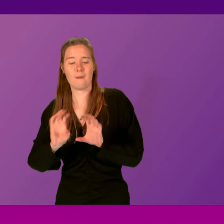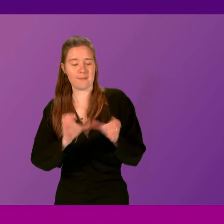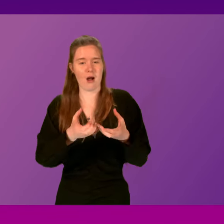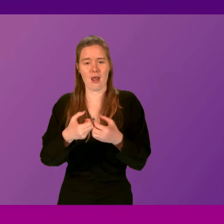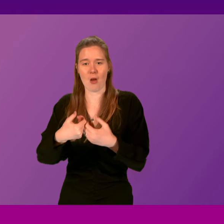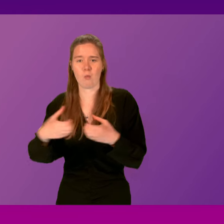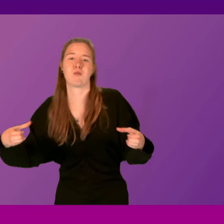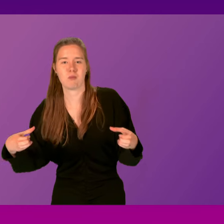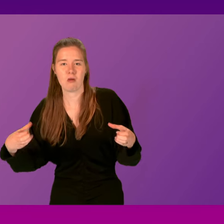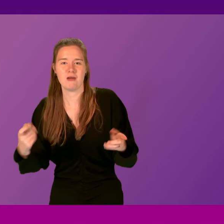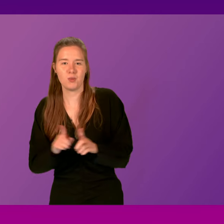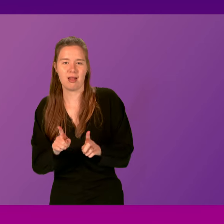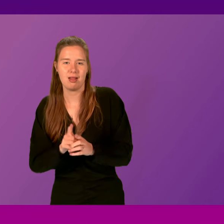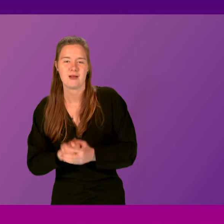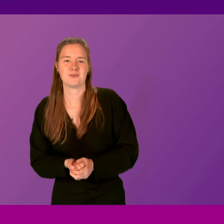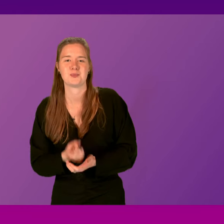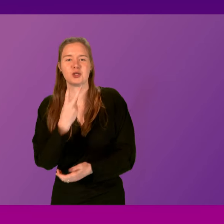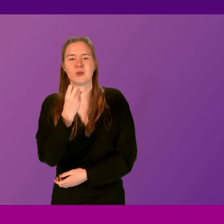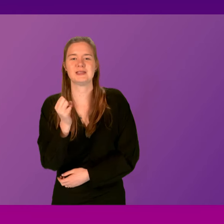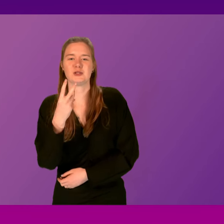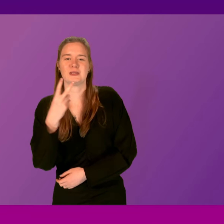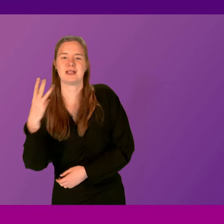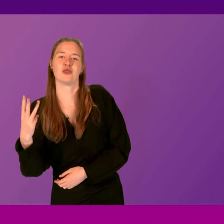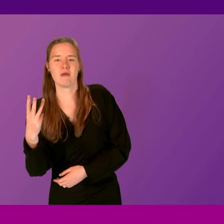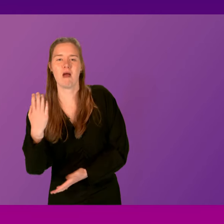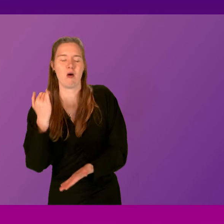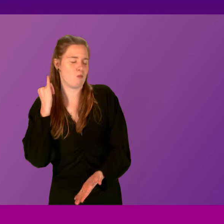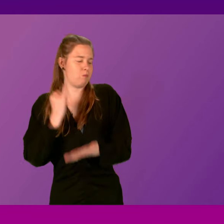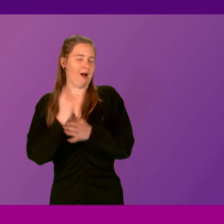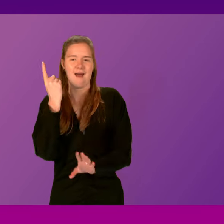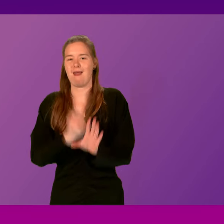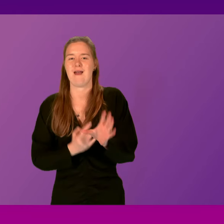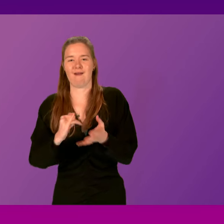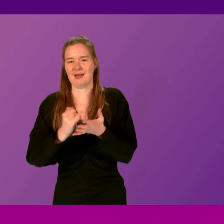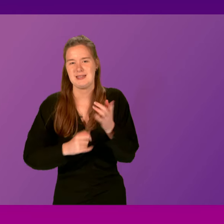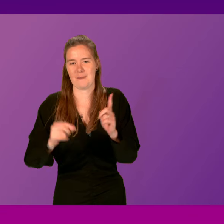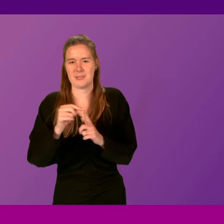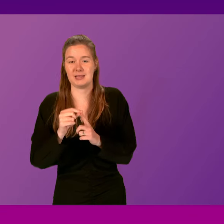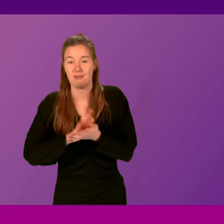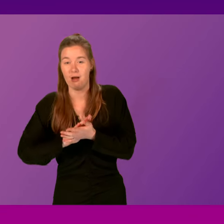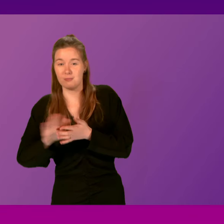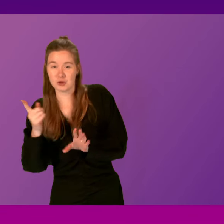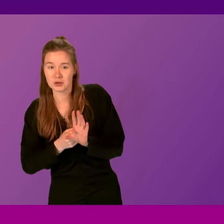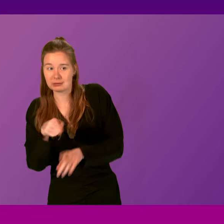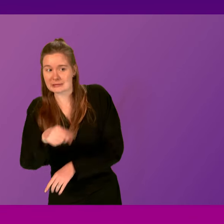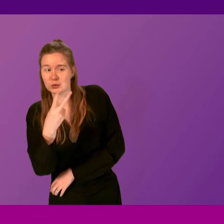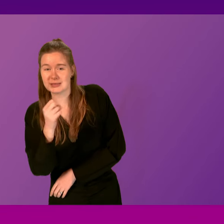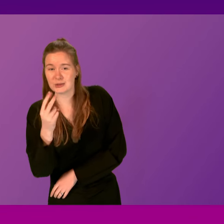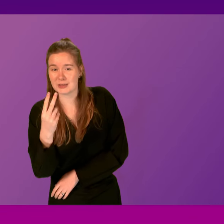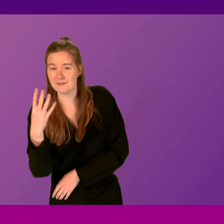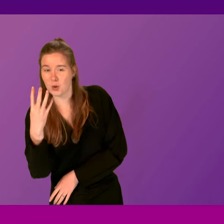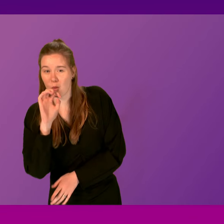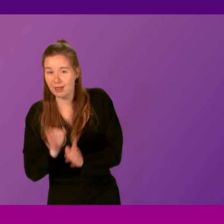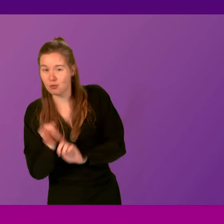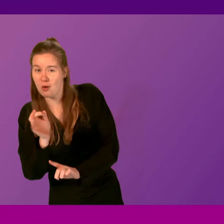in the process. 2023 was a bad year for the SNP. Does Hamza Yusuf think 2024 is